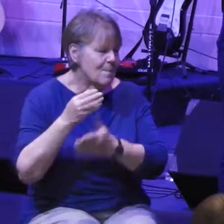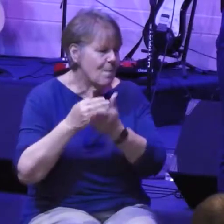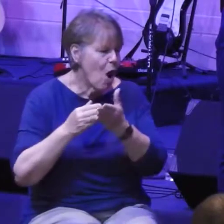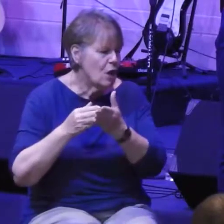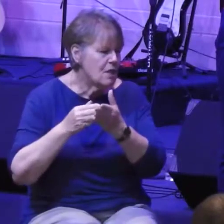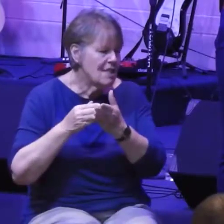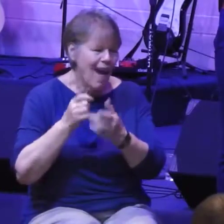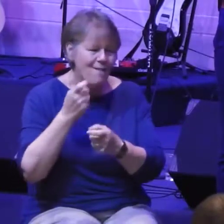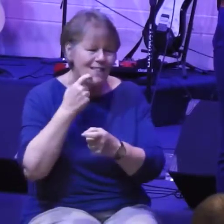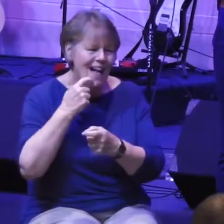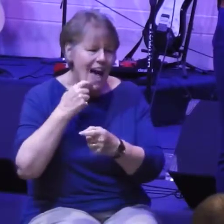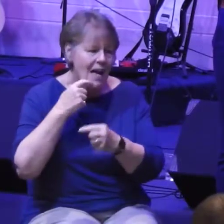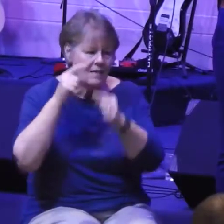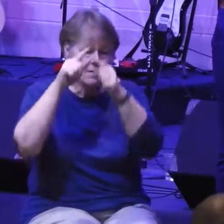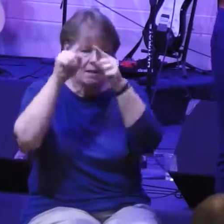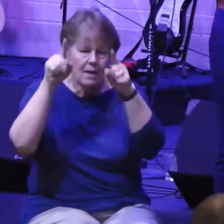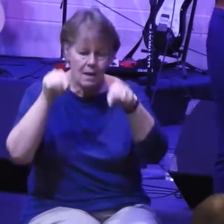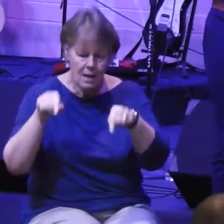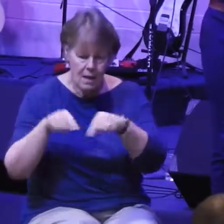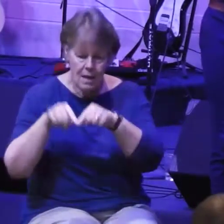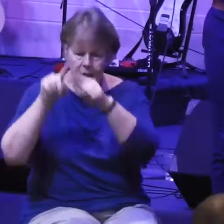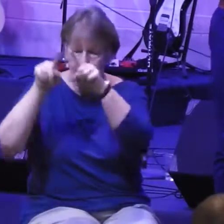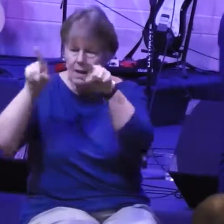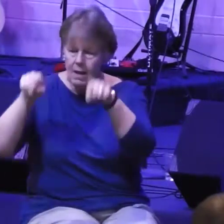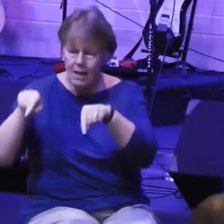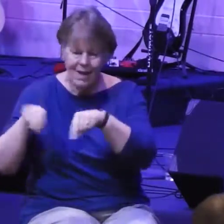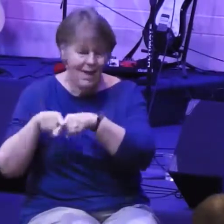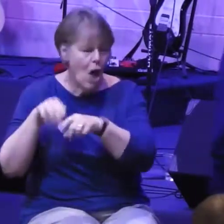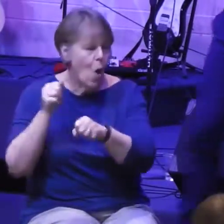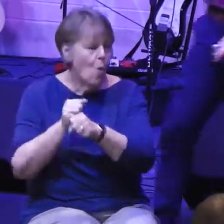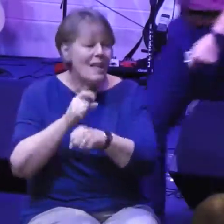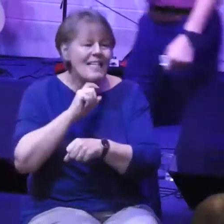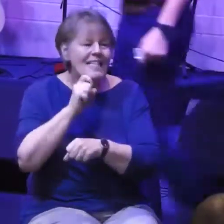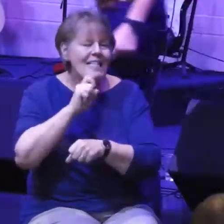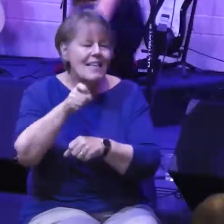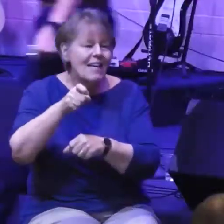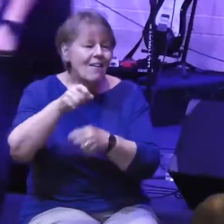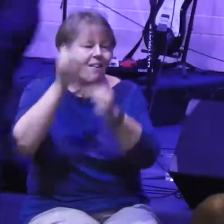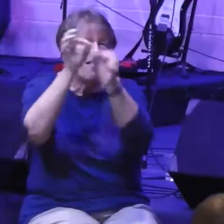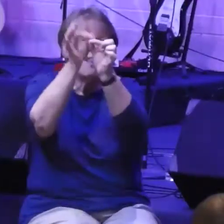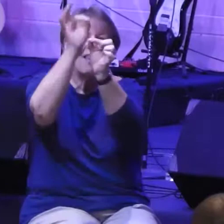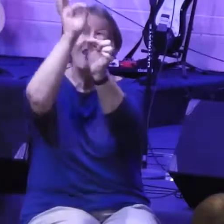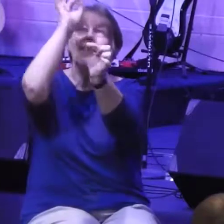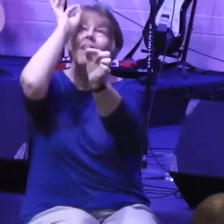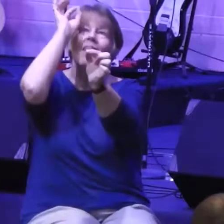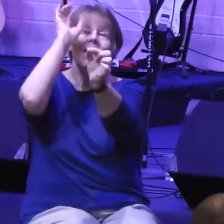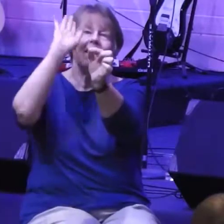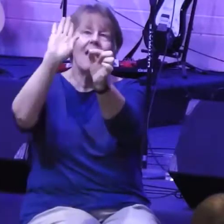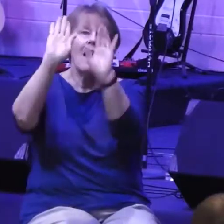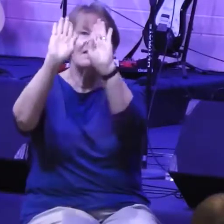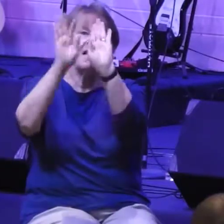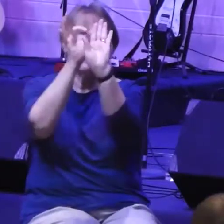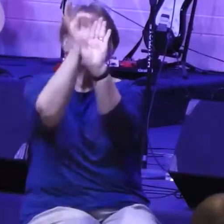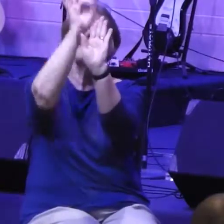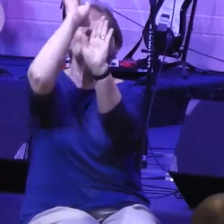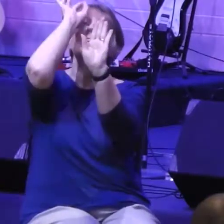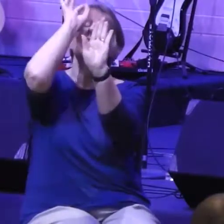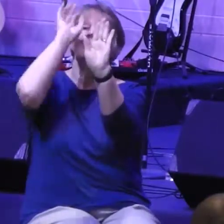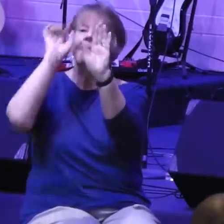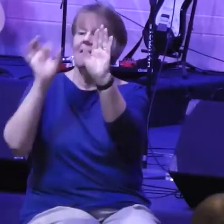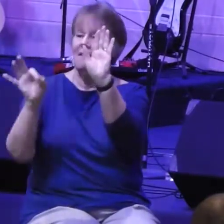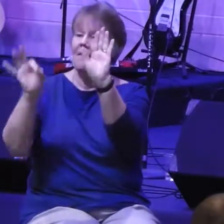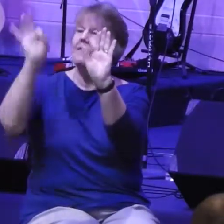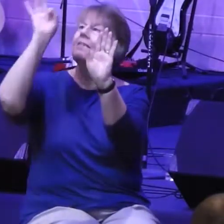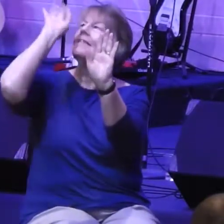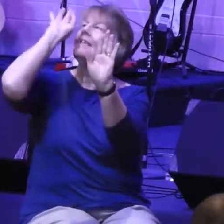connected by these steel rods. What that means is when the American pilots tried to look around,